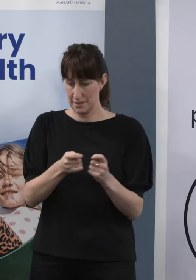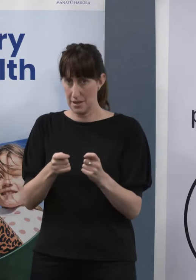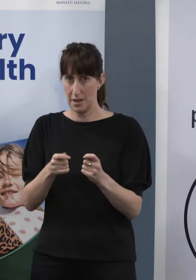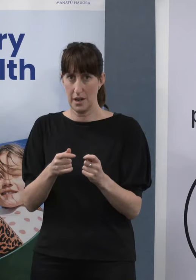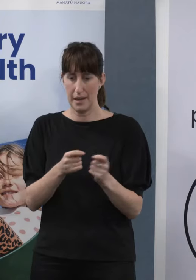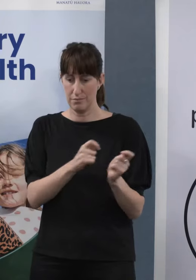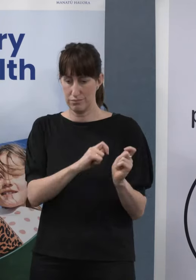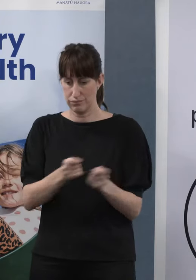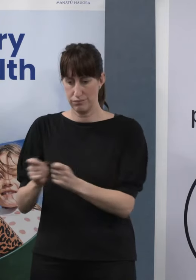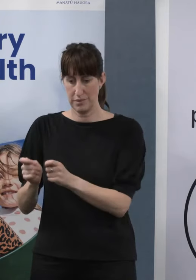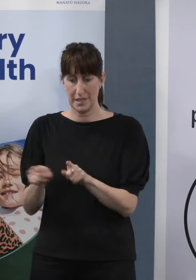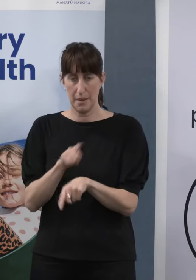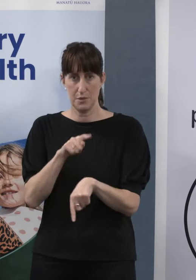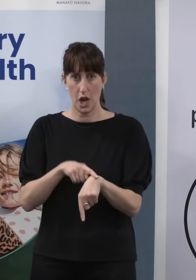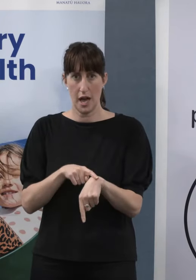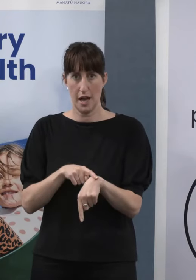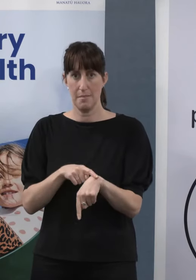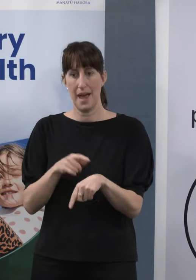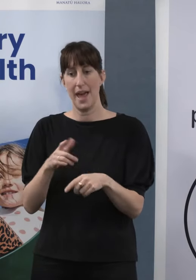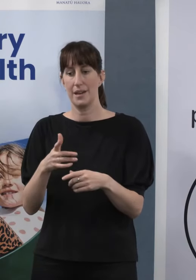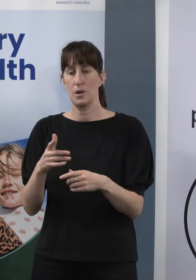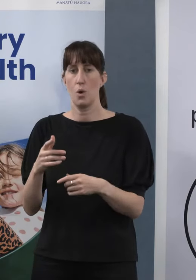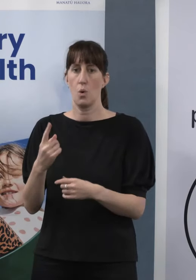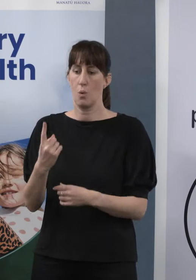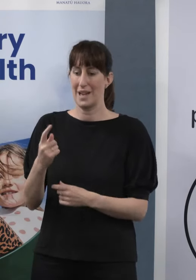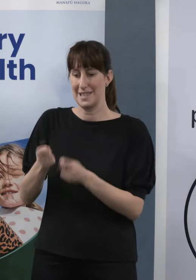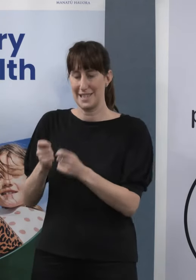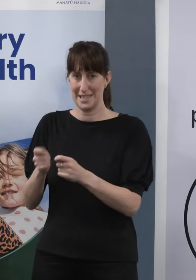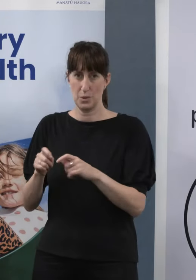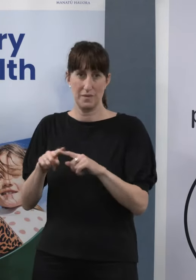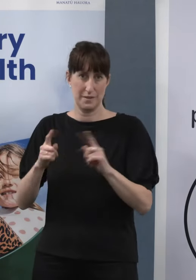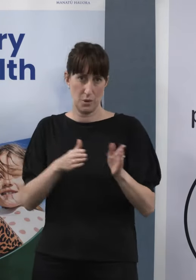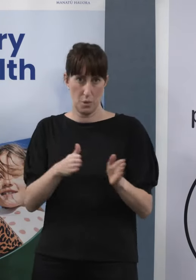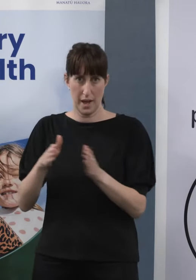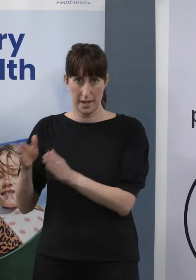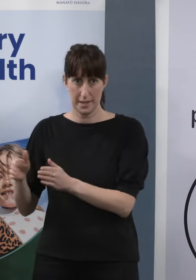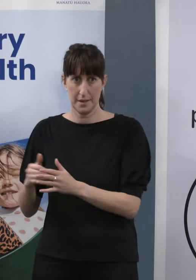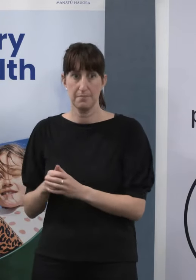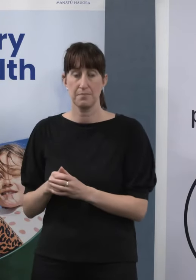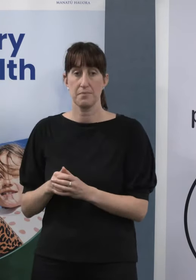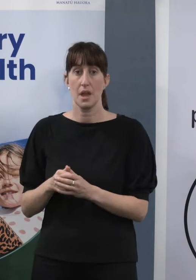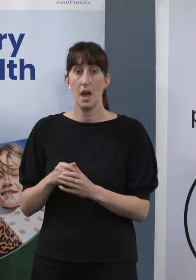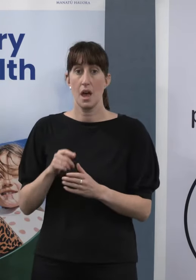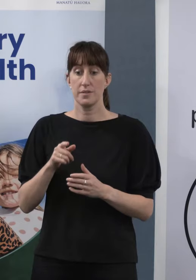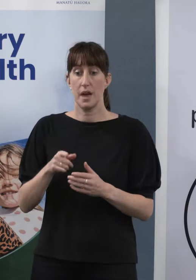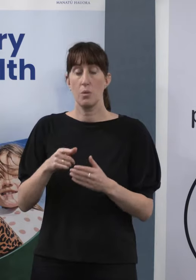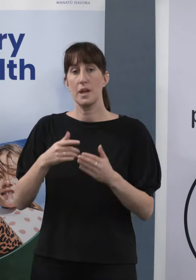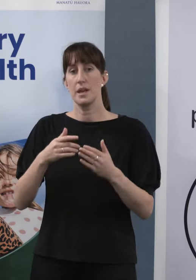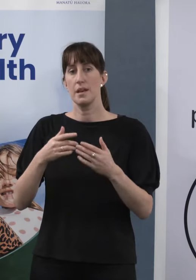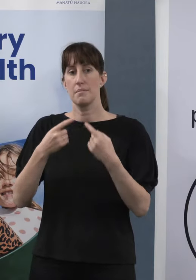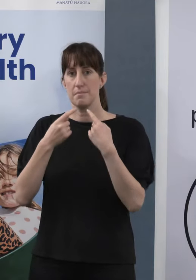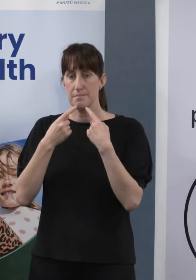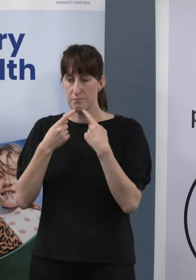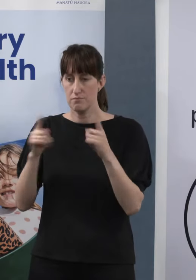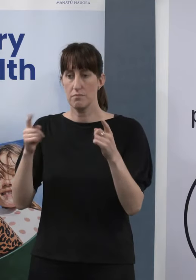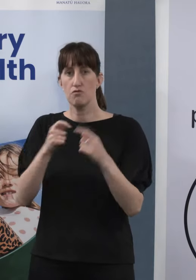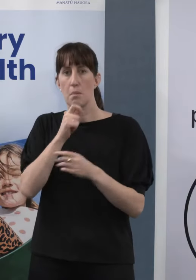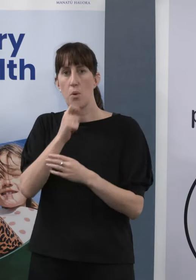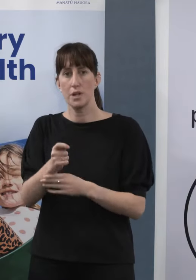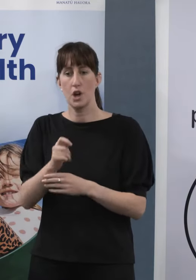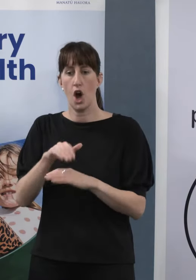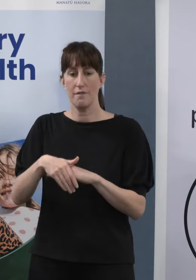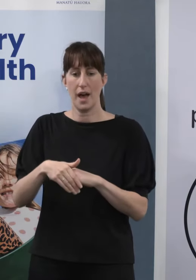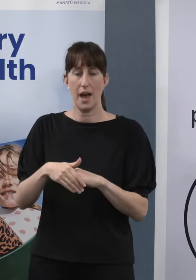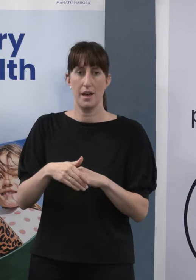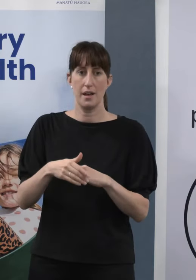And back in December, after a conversation with Minister Viril at that time, we started to report not just the pooled, but the unpooled capacity. And